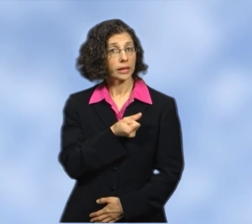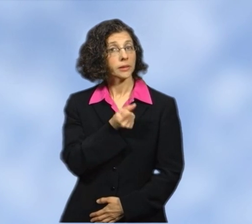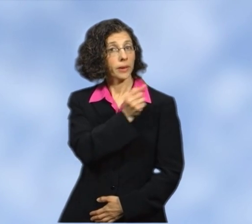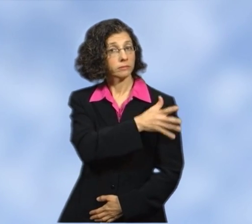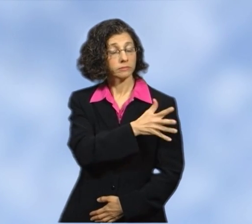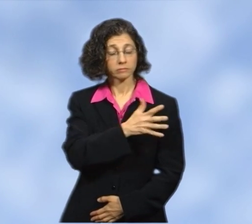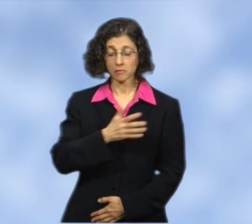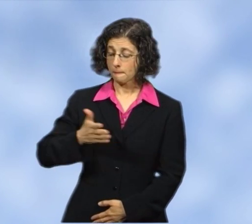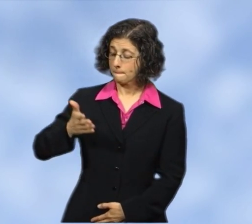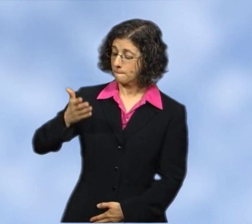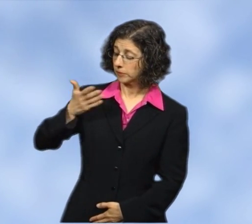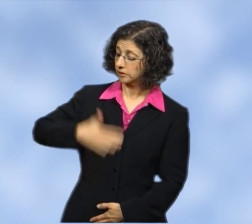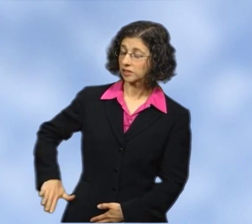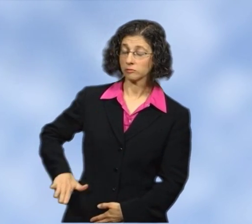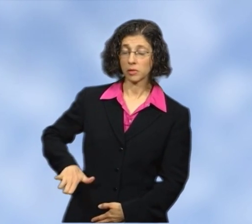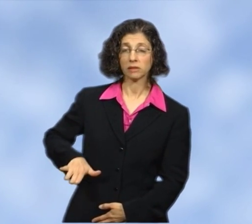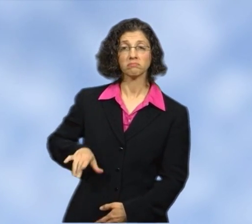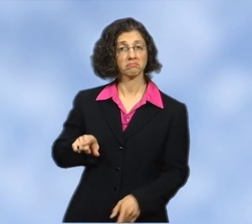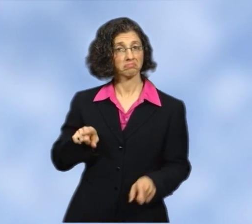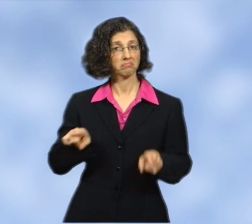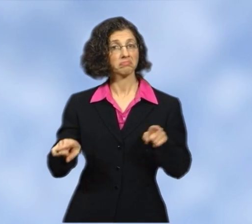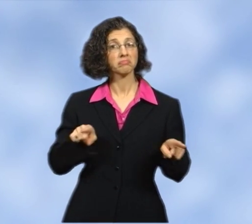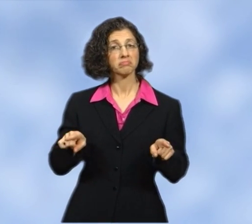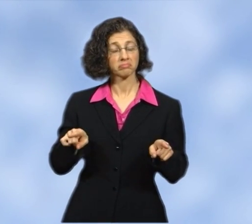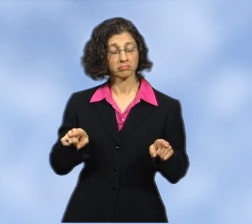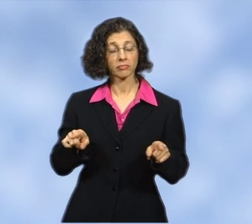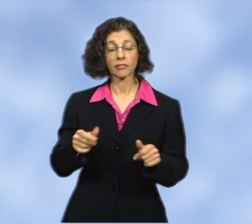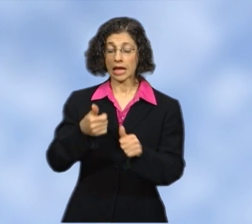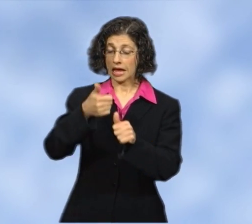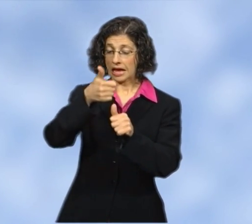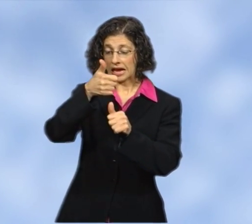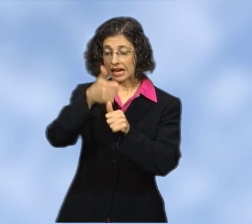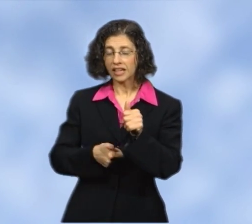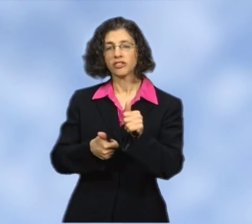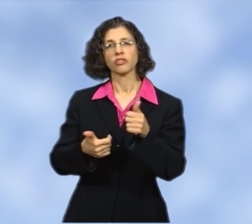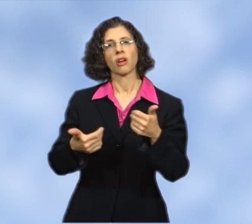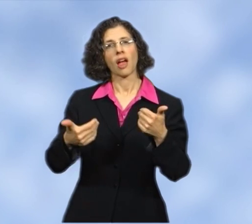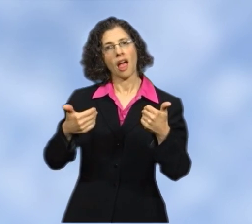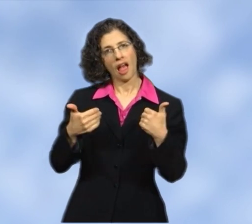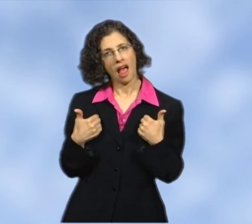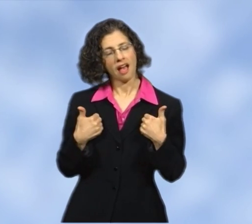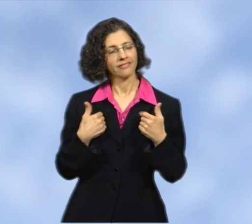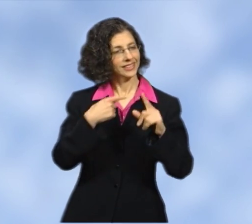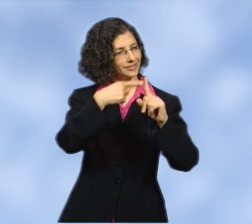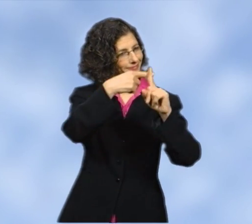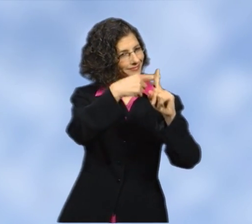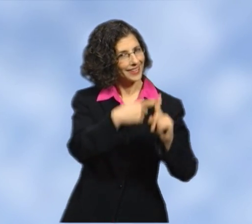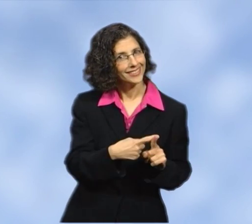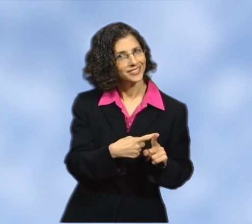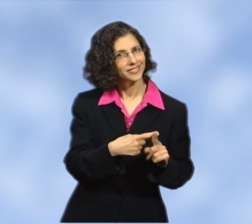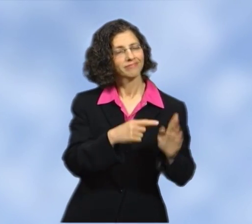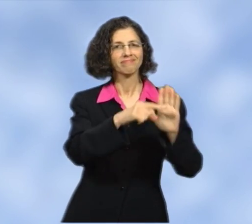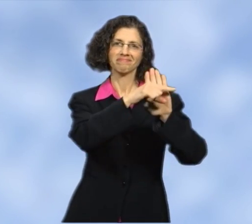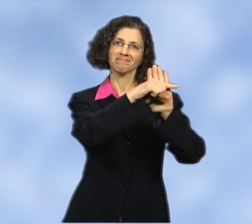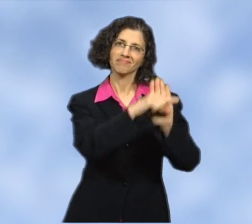Both lumpectomy and mastectomy each have their own